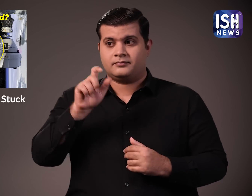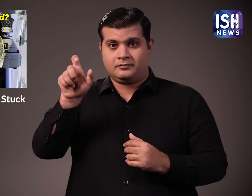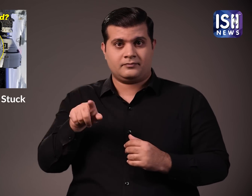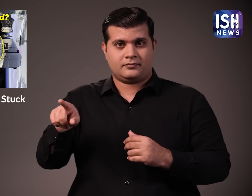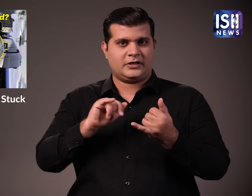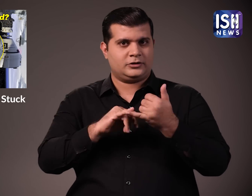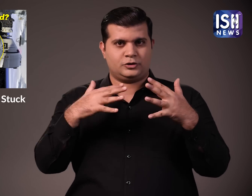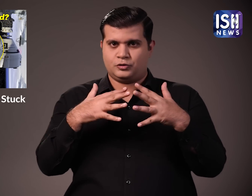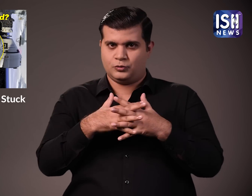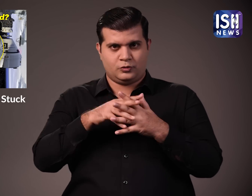now.